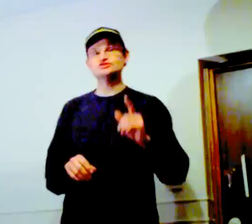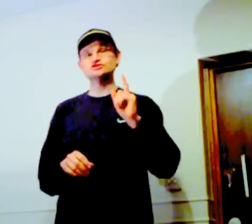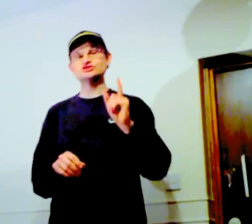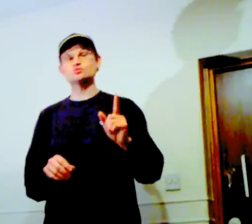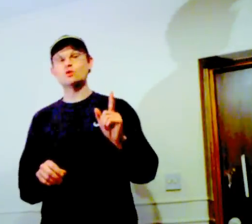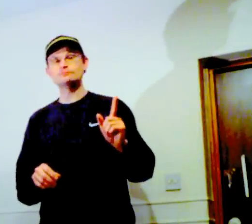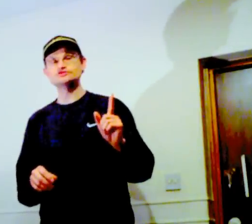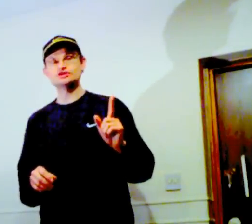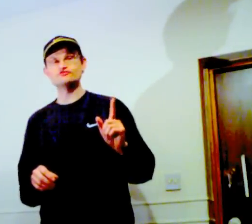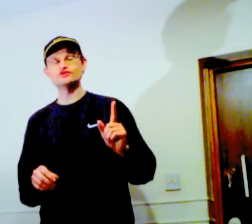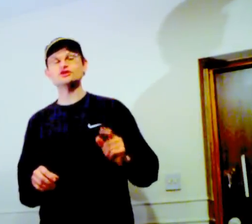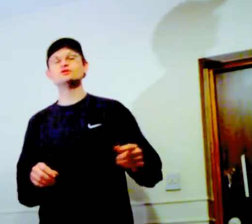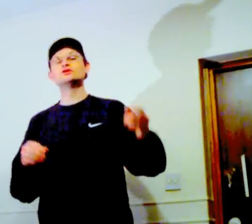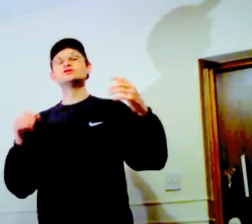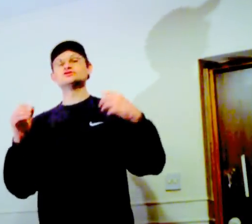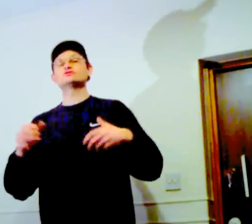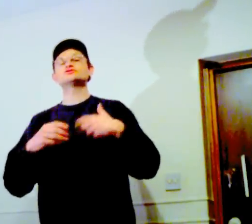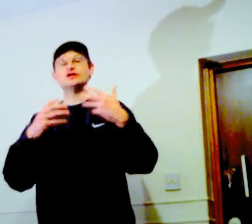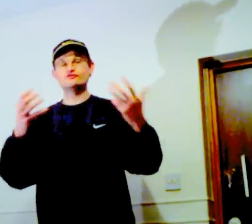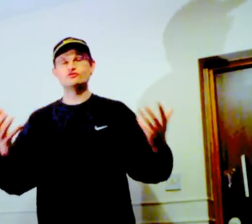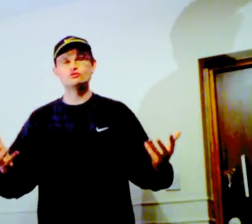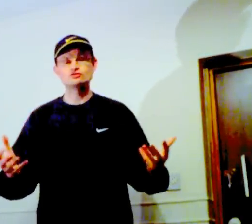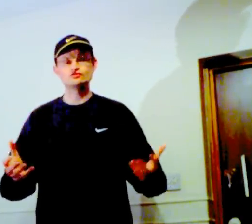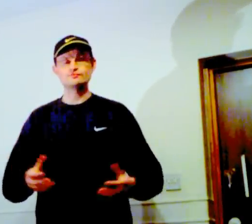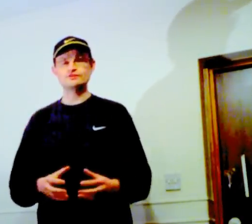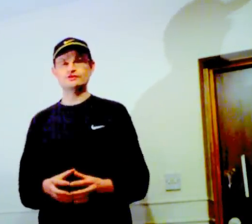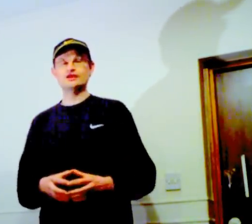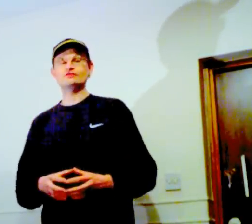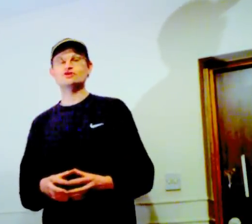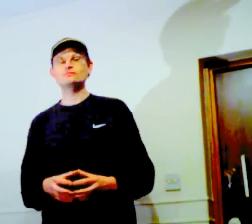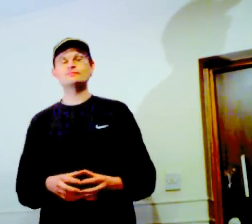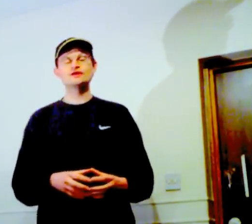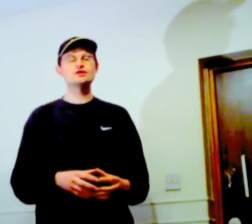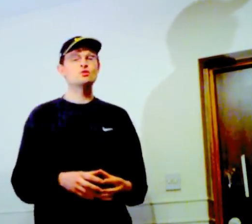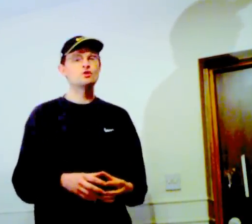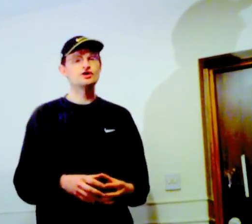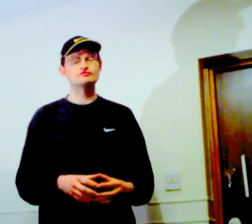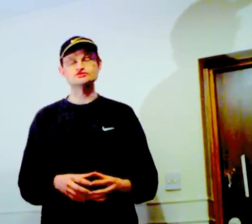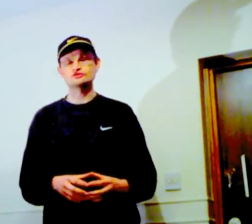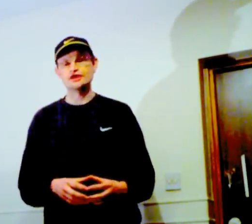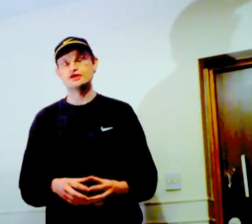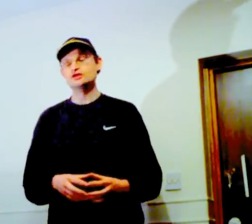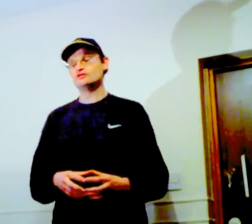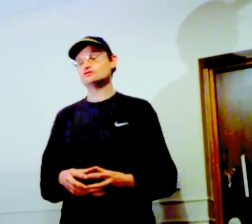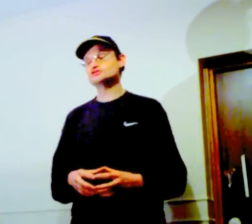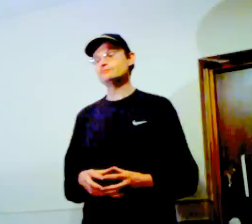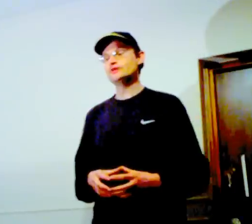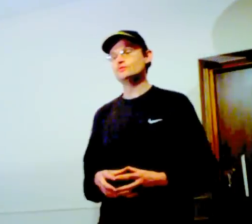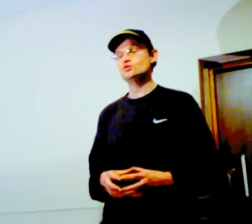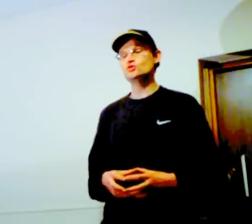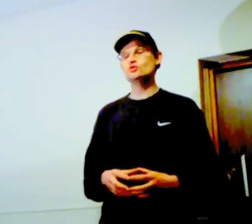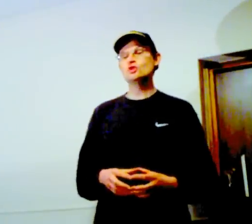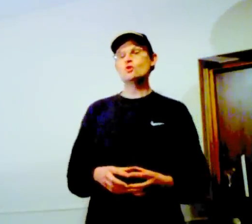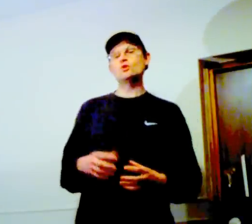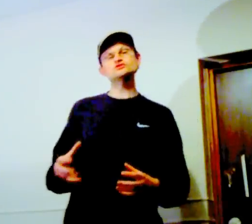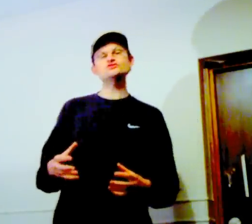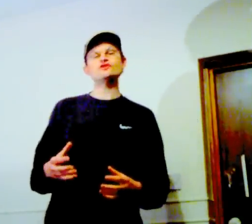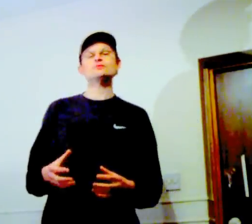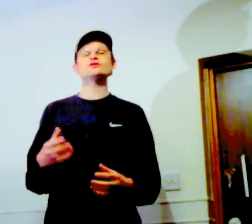into this one particular video so it's there for all of you people out there who will be making inquiries. There are some people who want to develop the